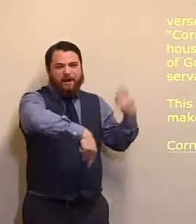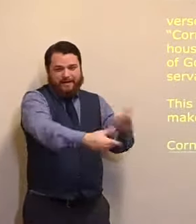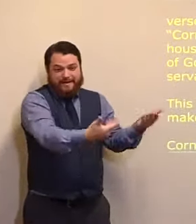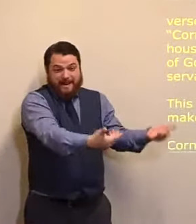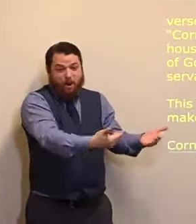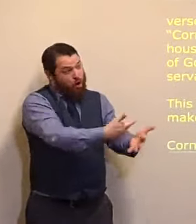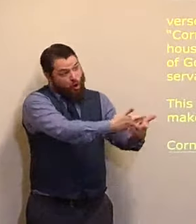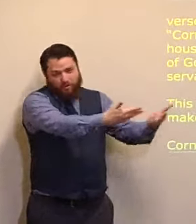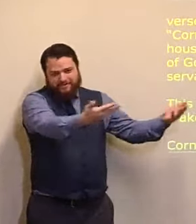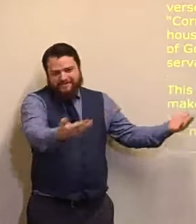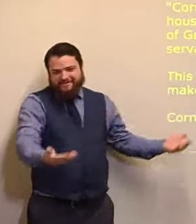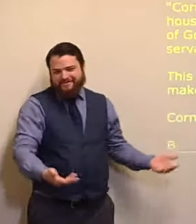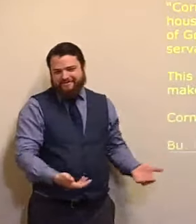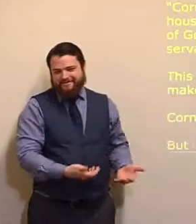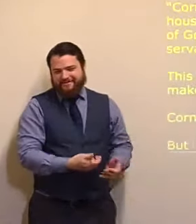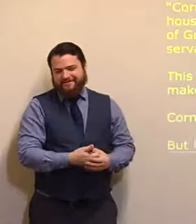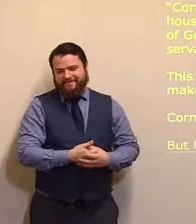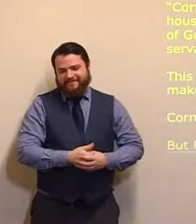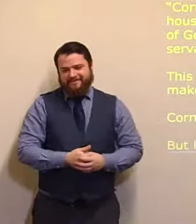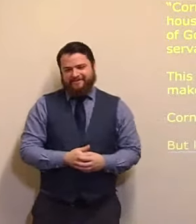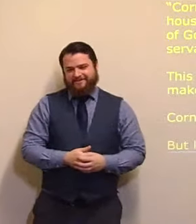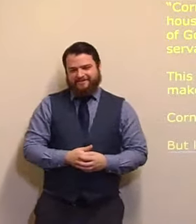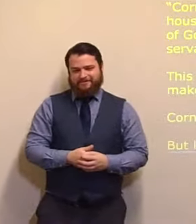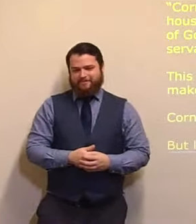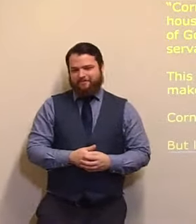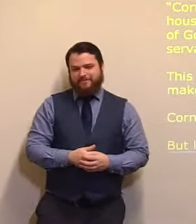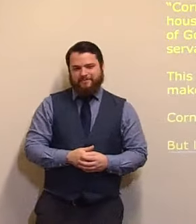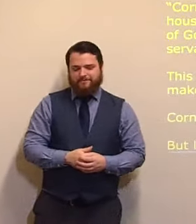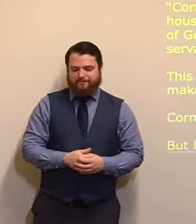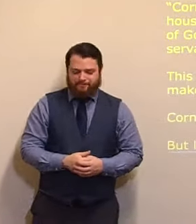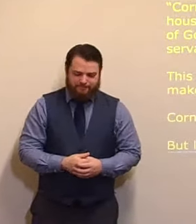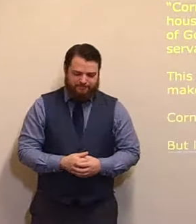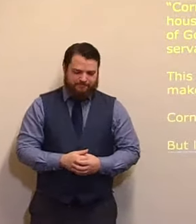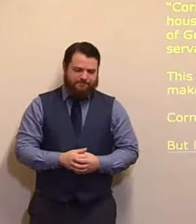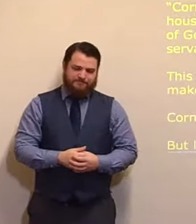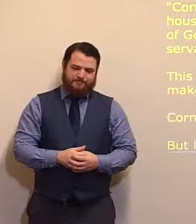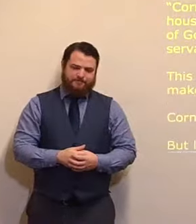just here, but I'm speaking, generally speaking, they attend the church,